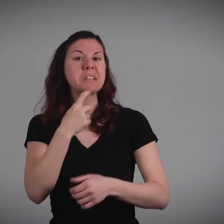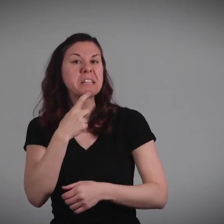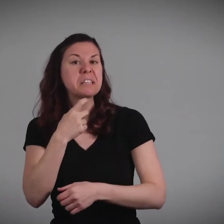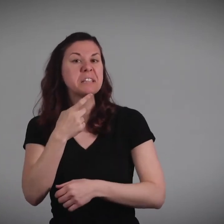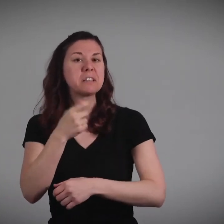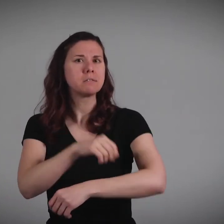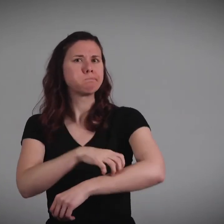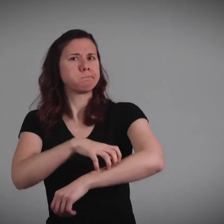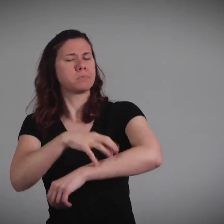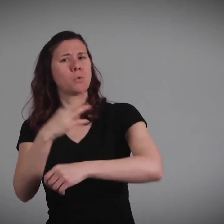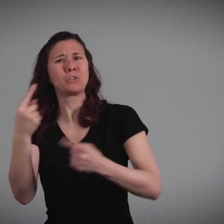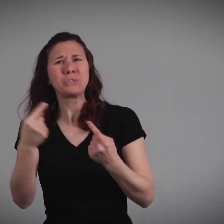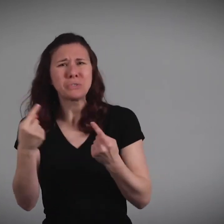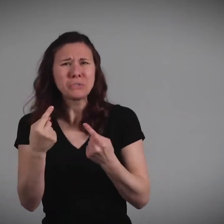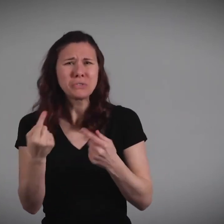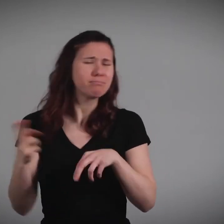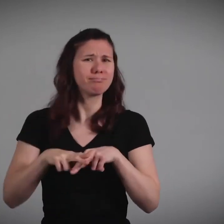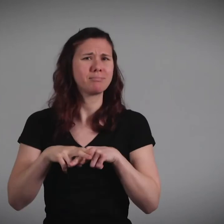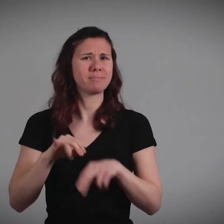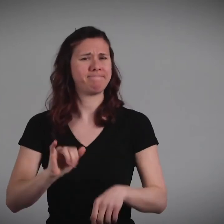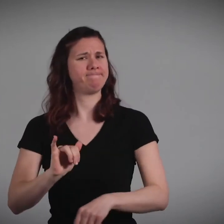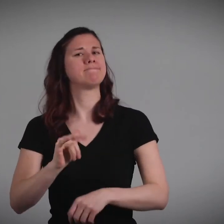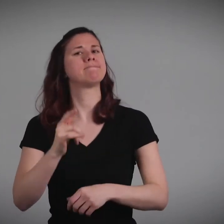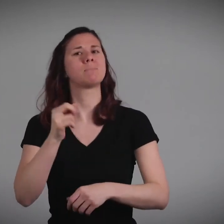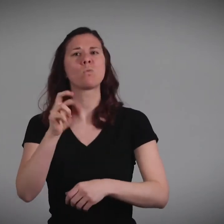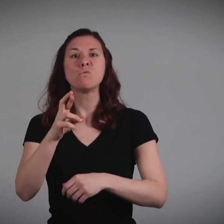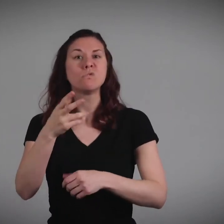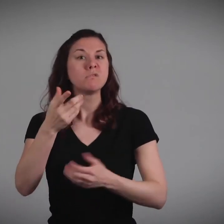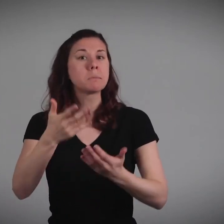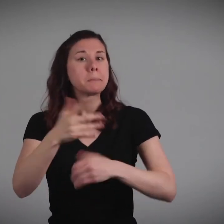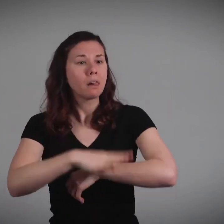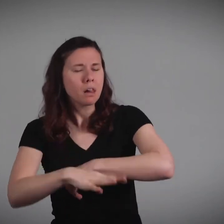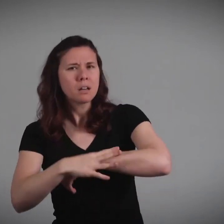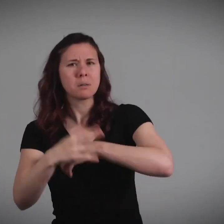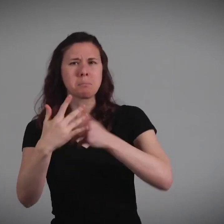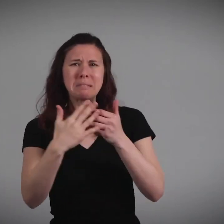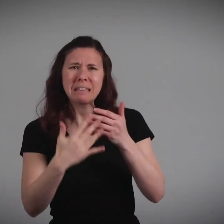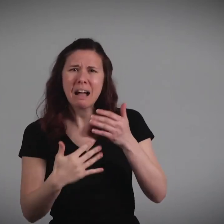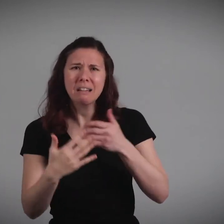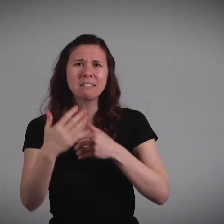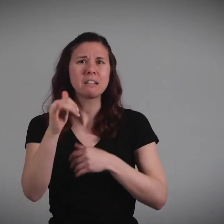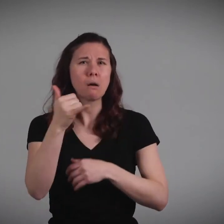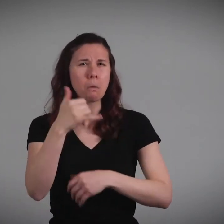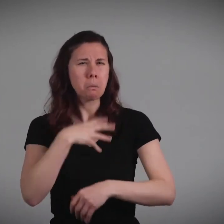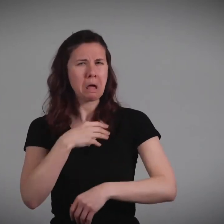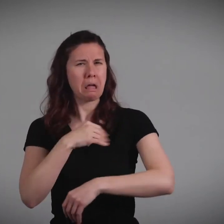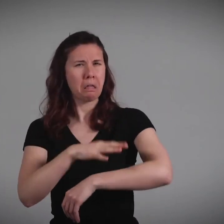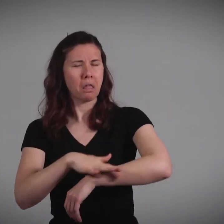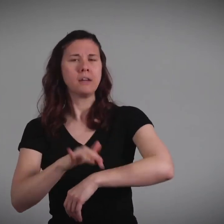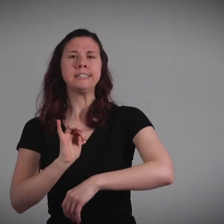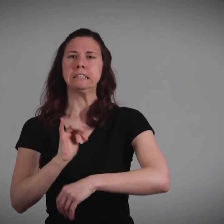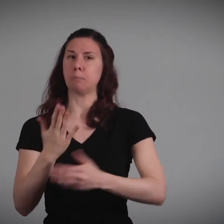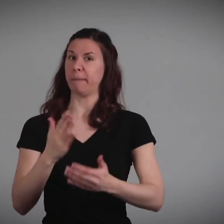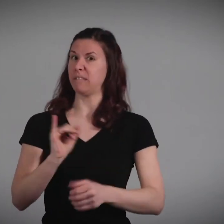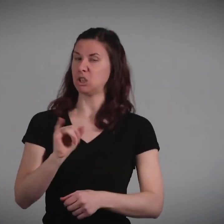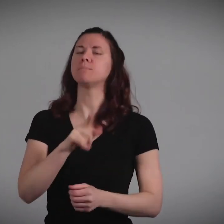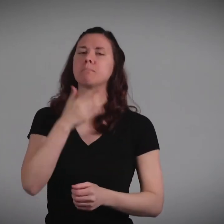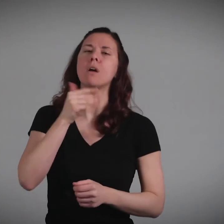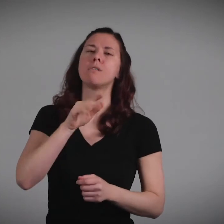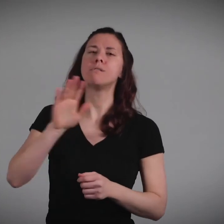swollen, or is painful, or if you change the bandages and there's a lot of blood, or yellow or white liquid, you need